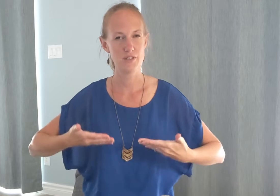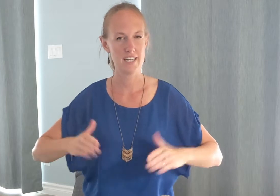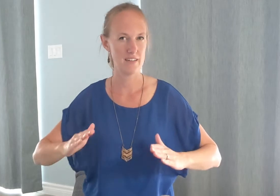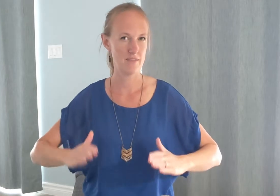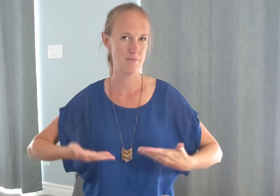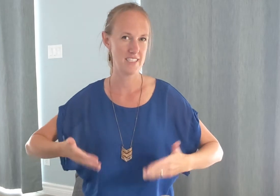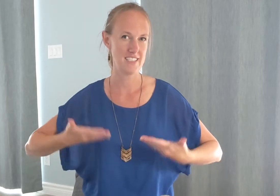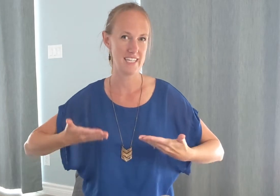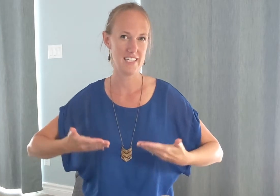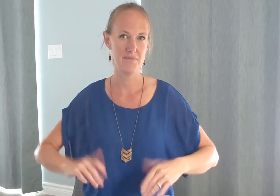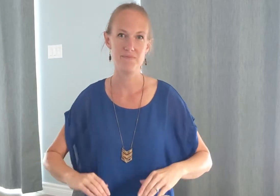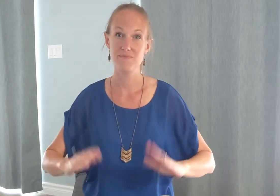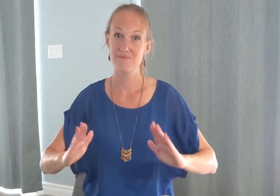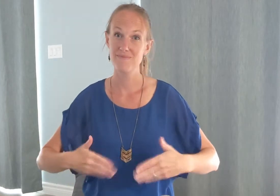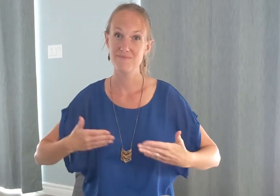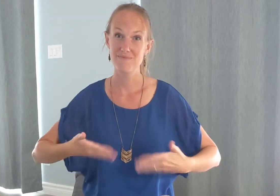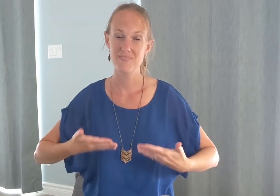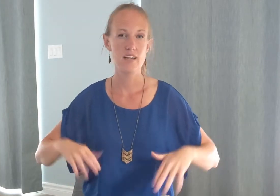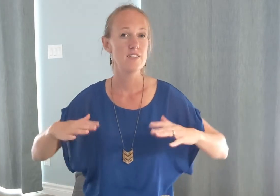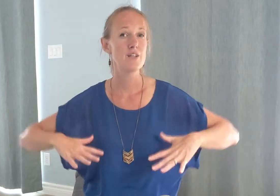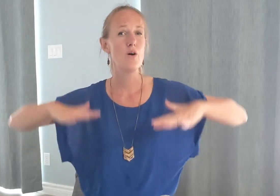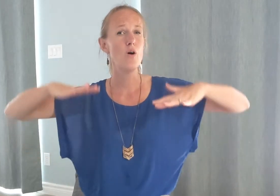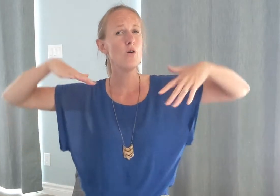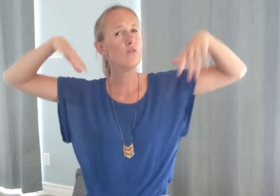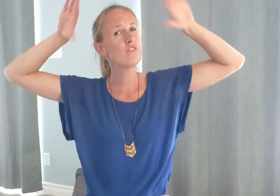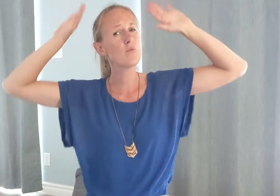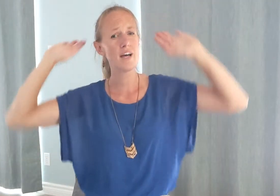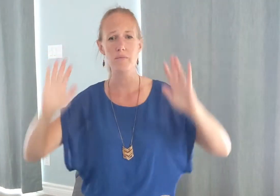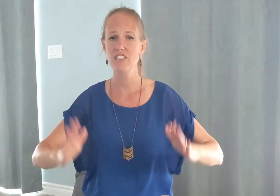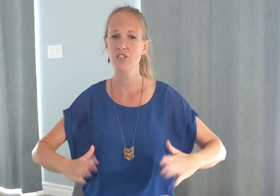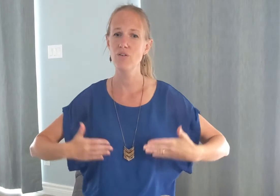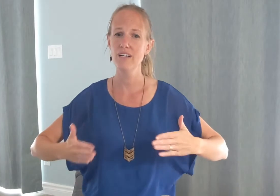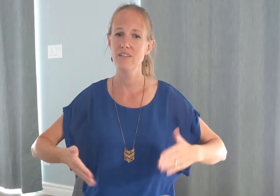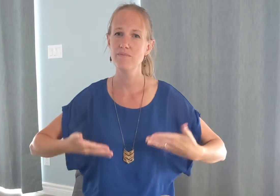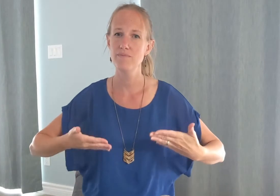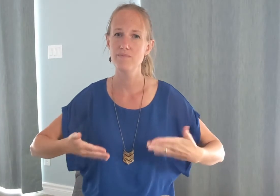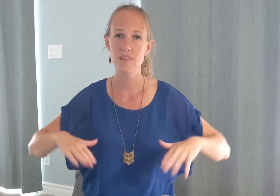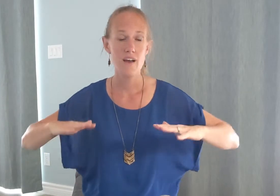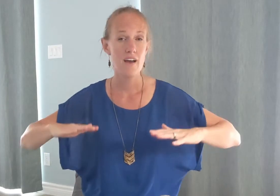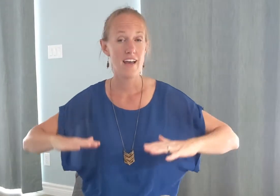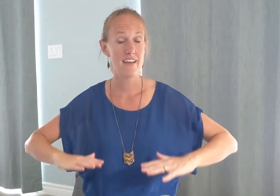kind of brushes in so overwhelming joy and then